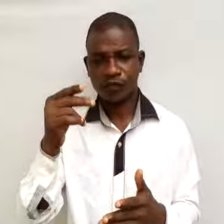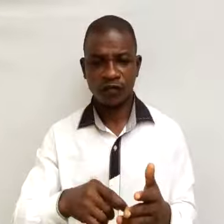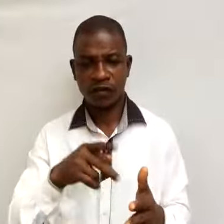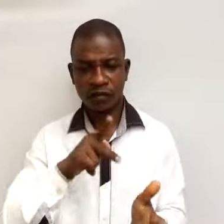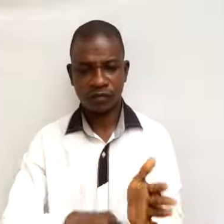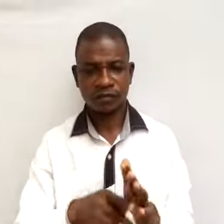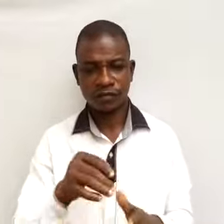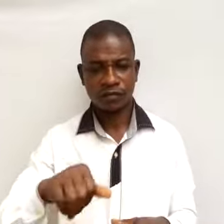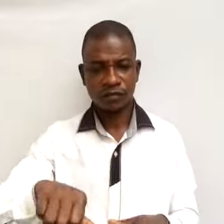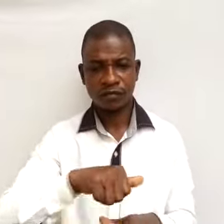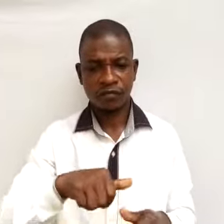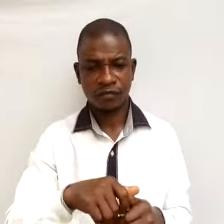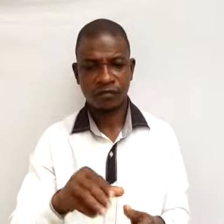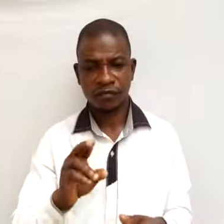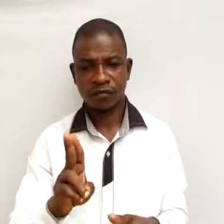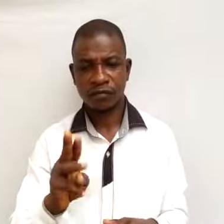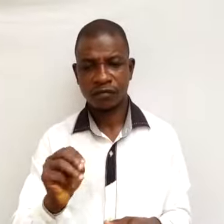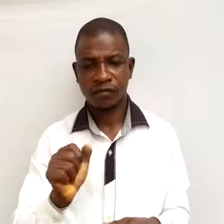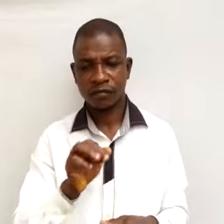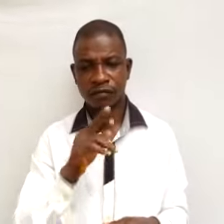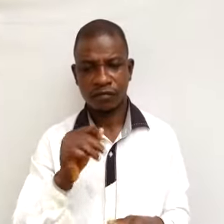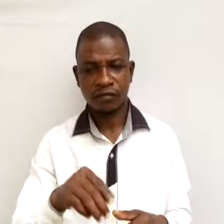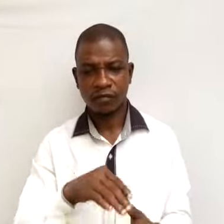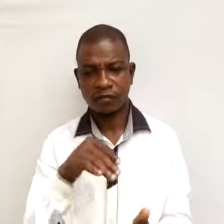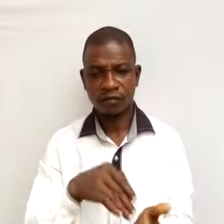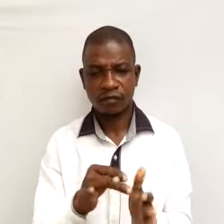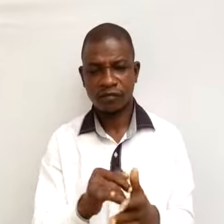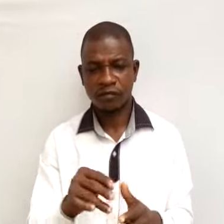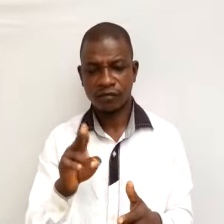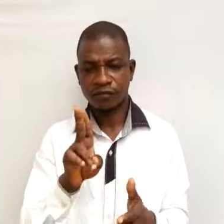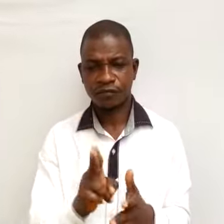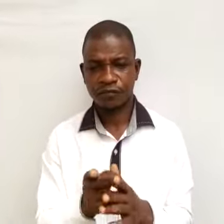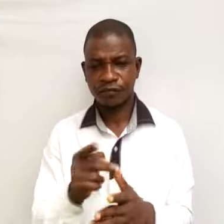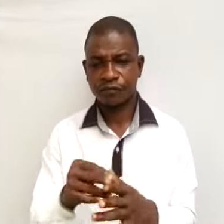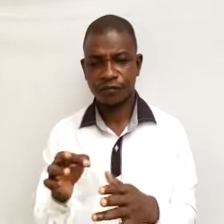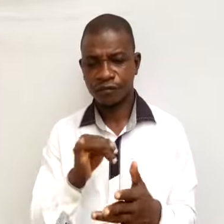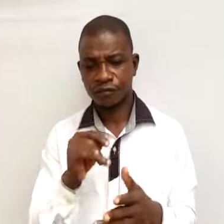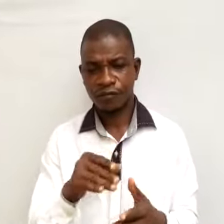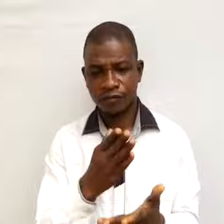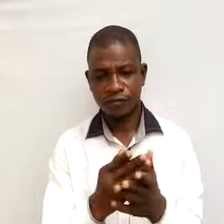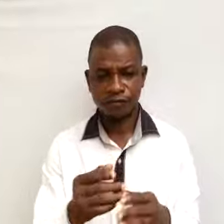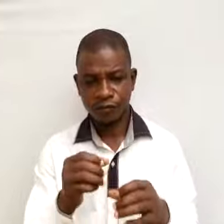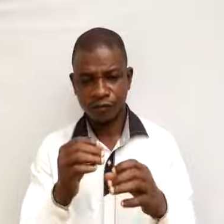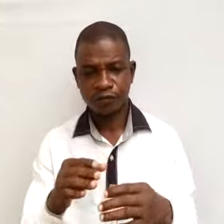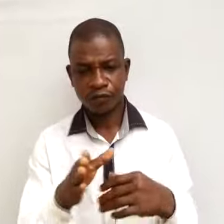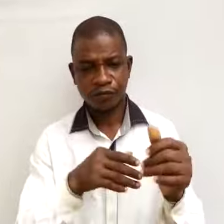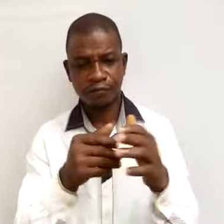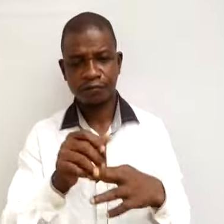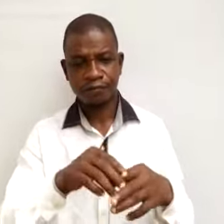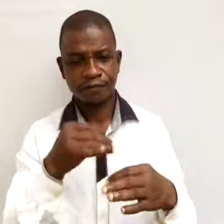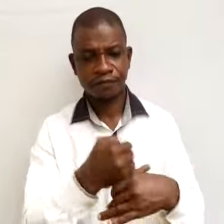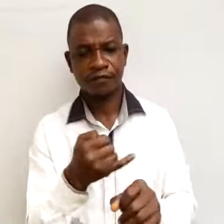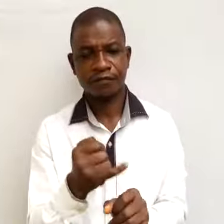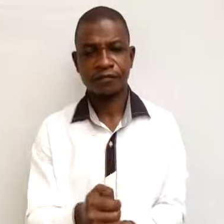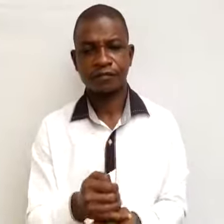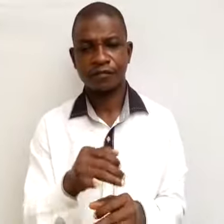like urban centers are suitable for certain hubs and industries. Industries